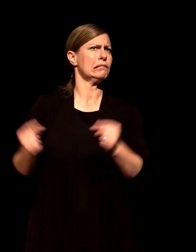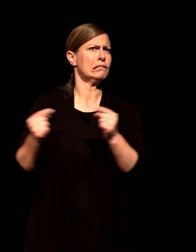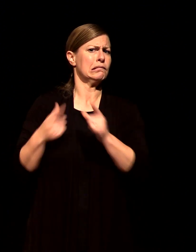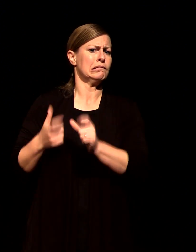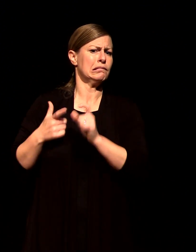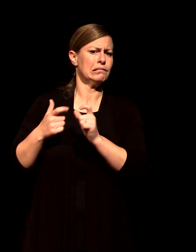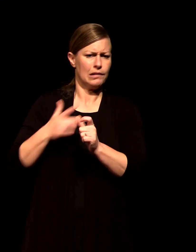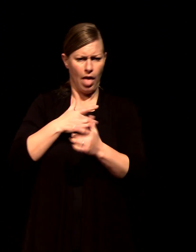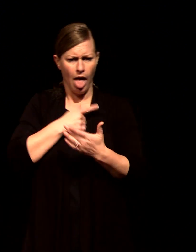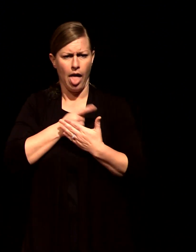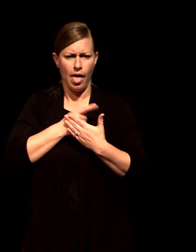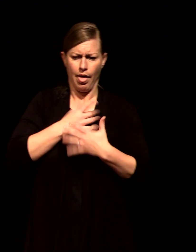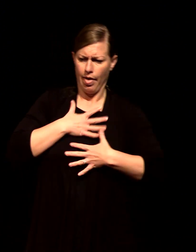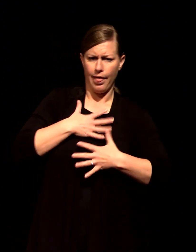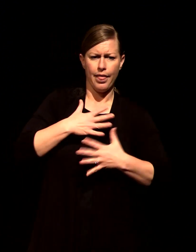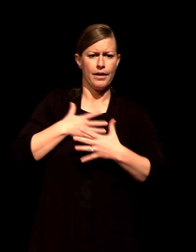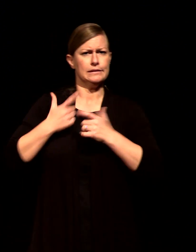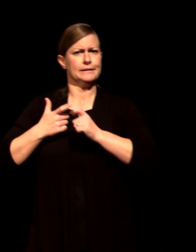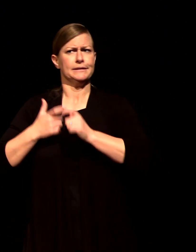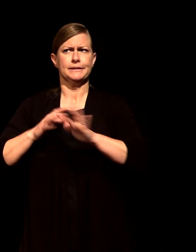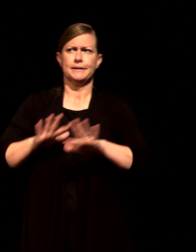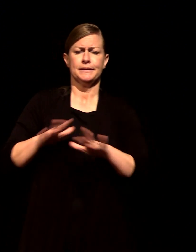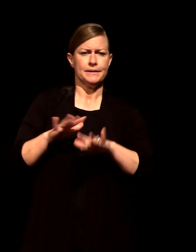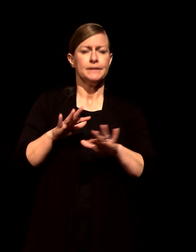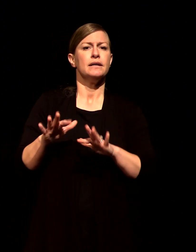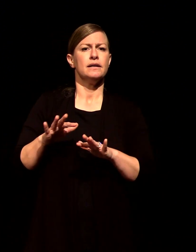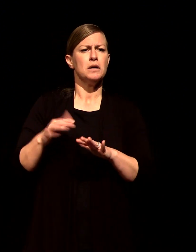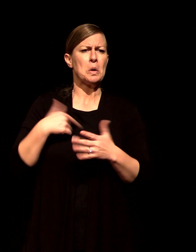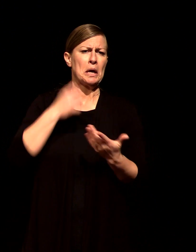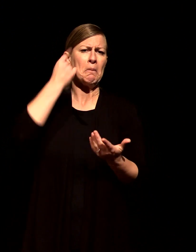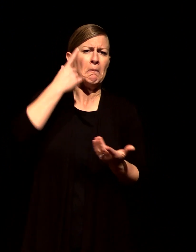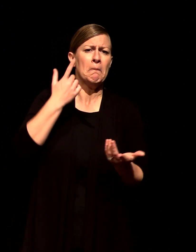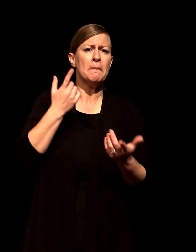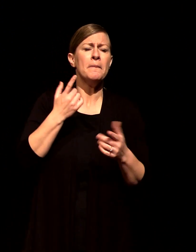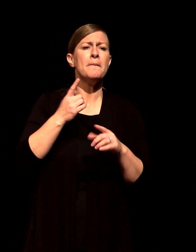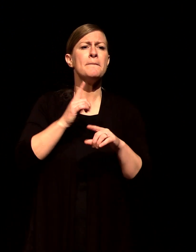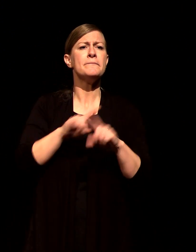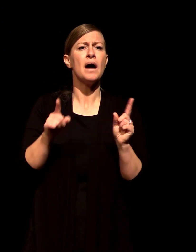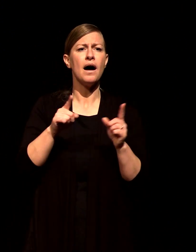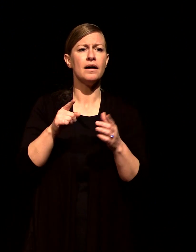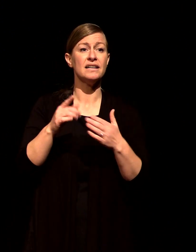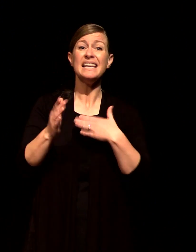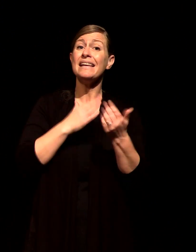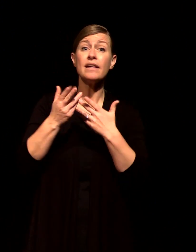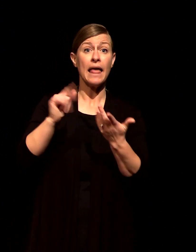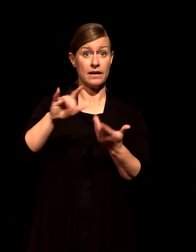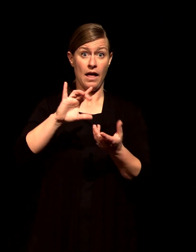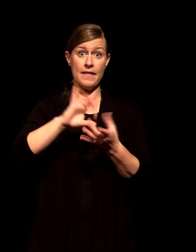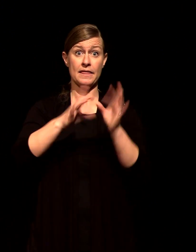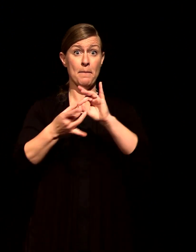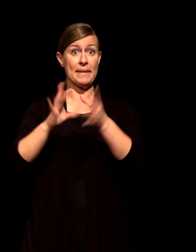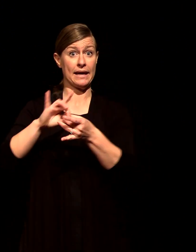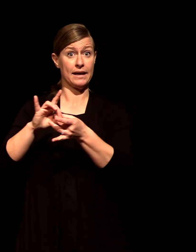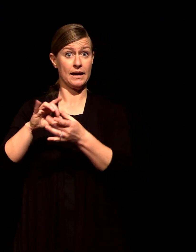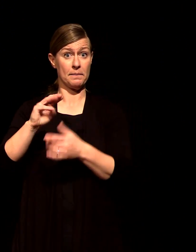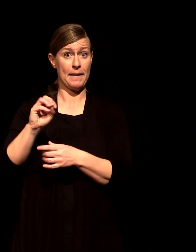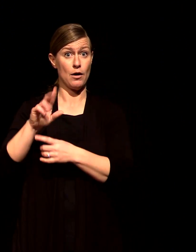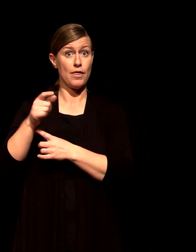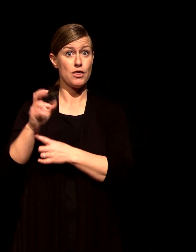some joy in that we we get what that looks like but I think of it even as the Olympic marathon because it gives it a little more energy and kind of a